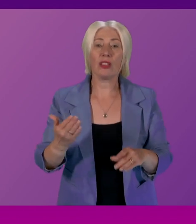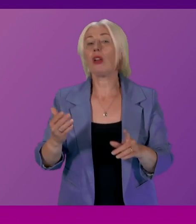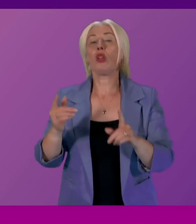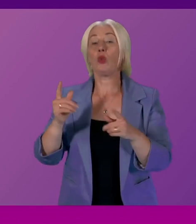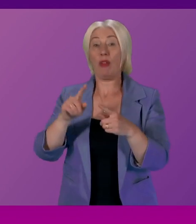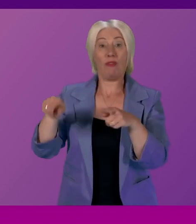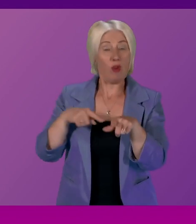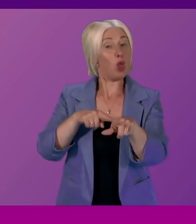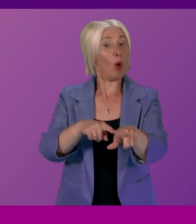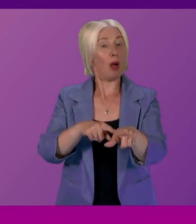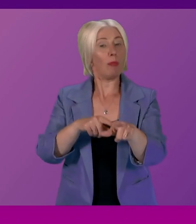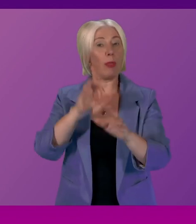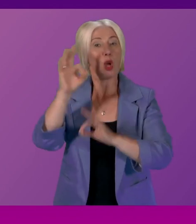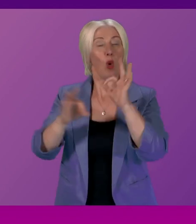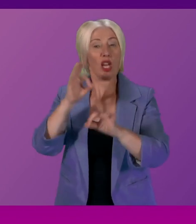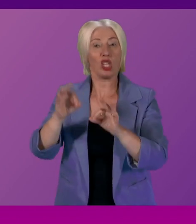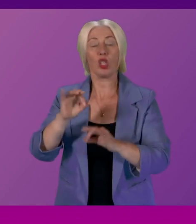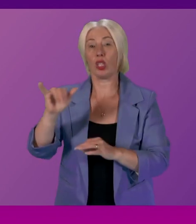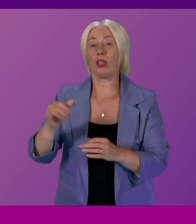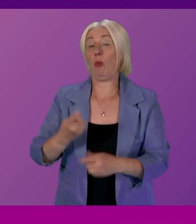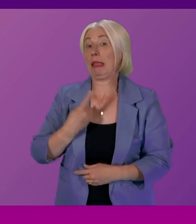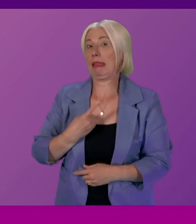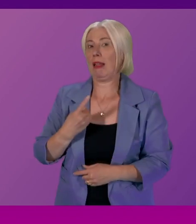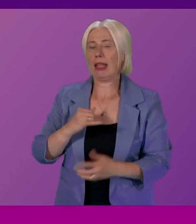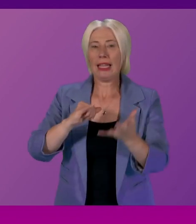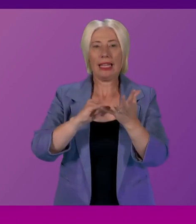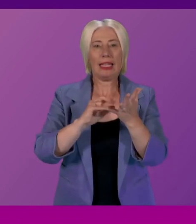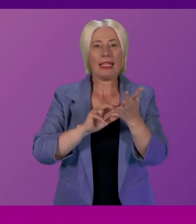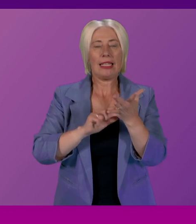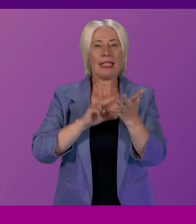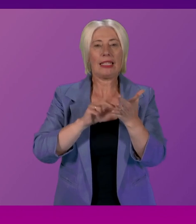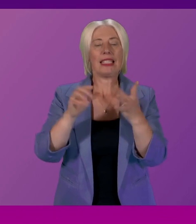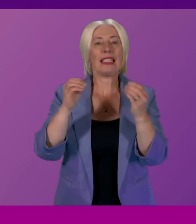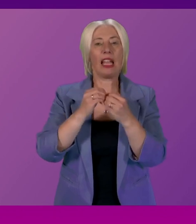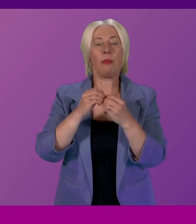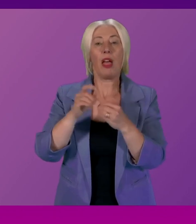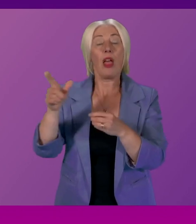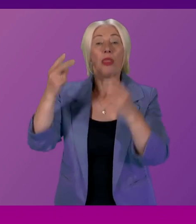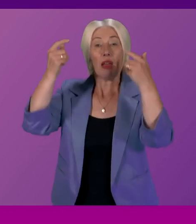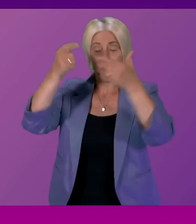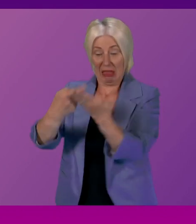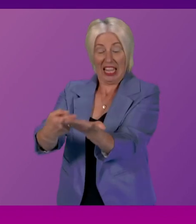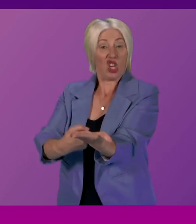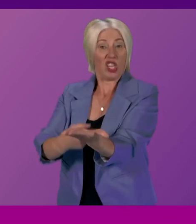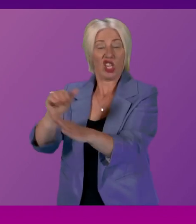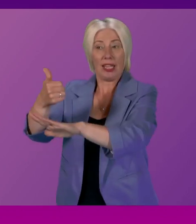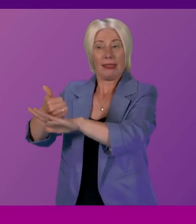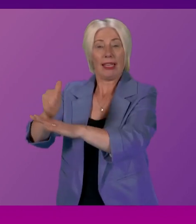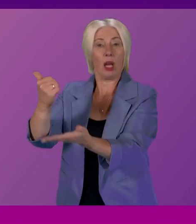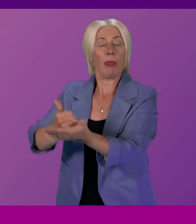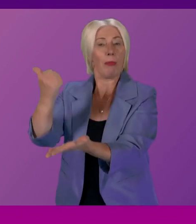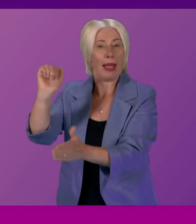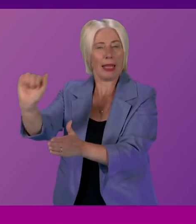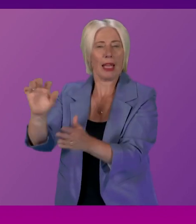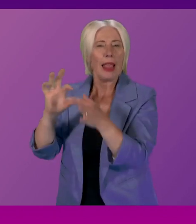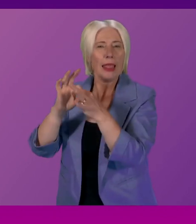these questions with SNIB ourselves the other issue in relation to SNIB was the legislation that established the bank it was very clear in its expectations around